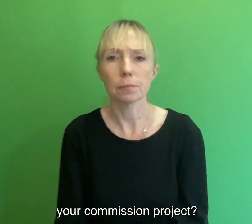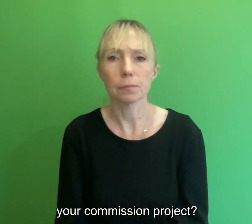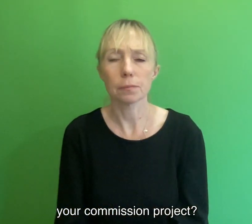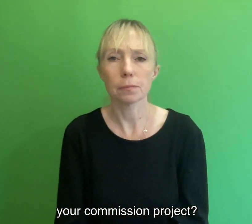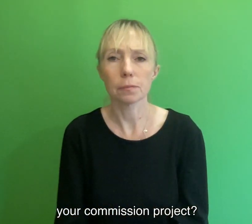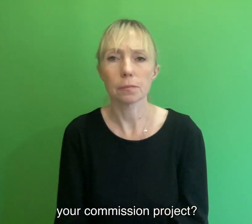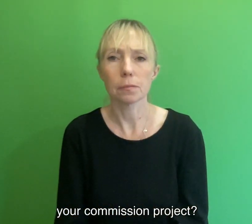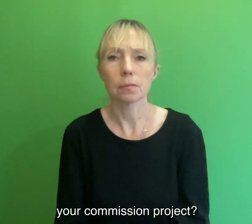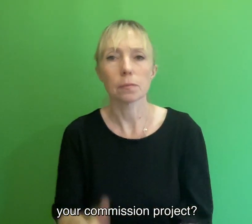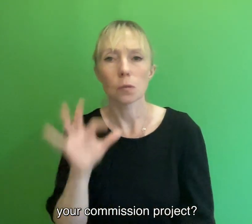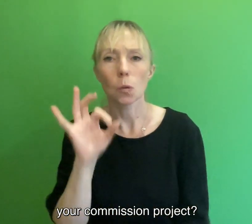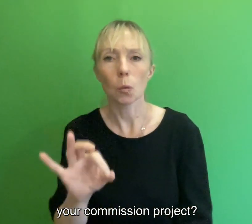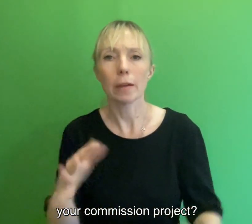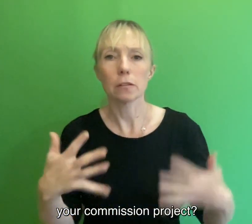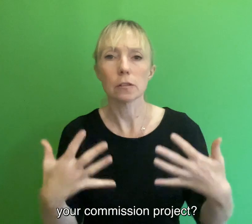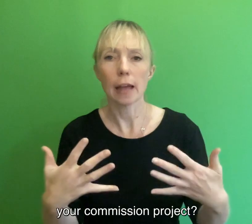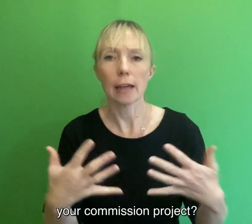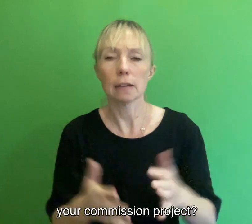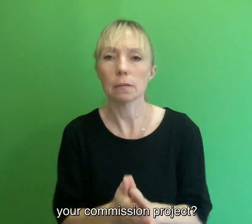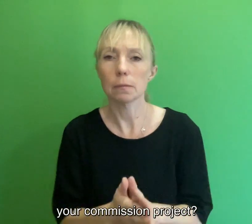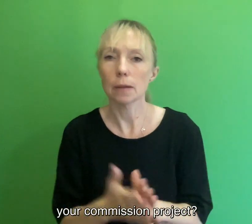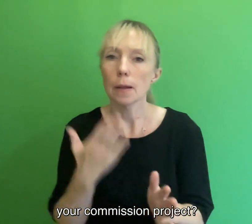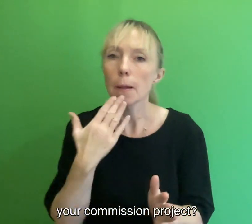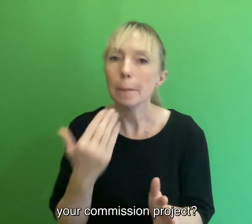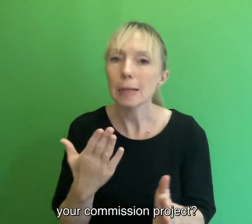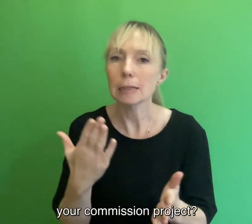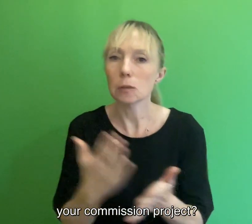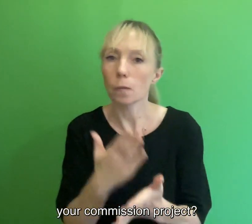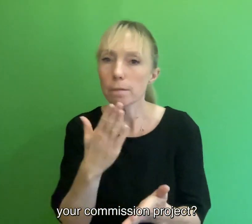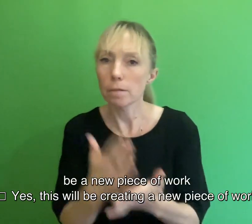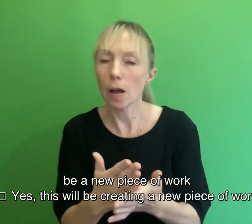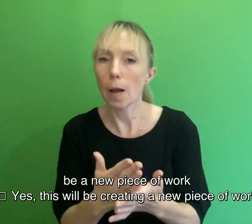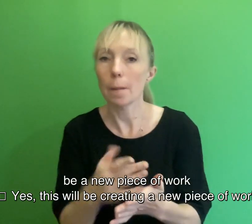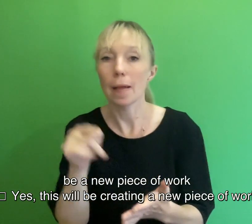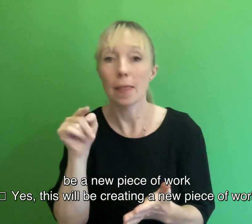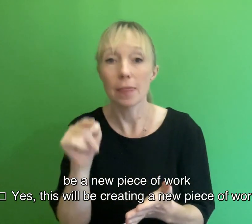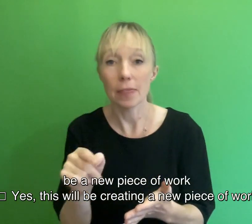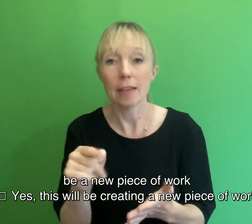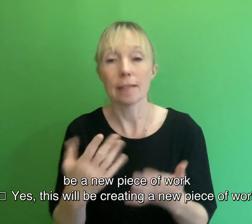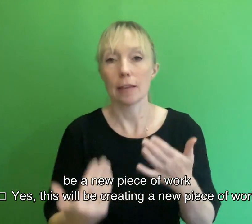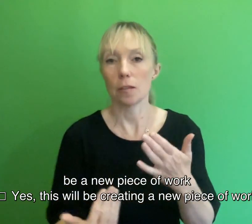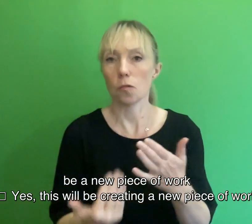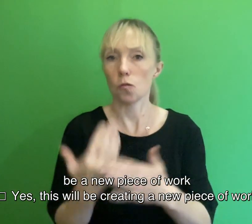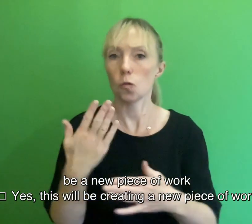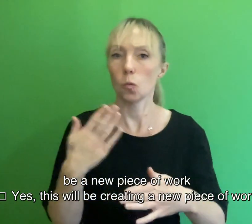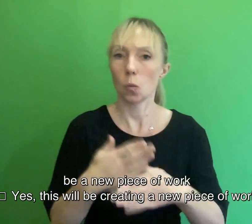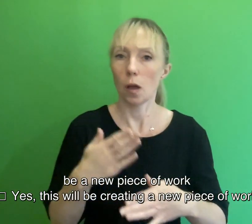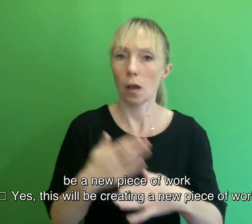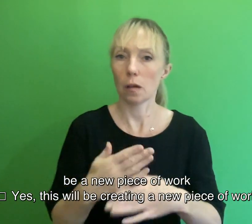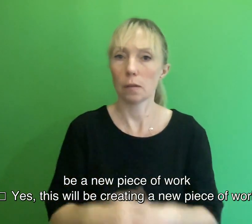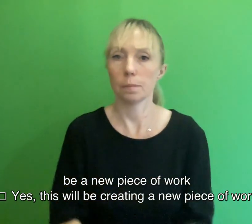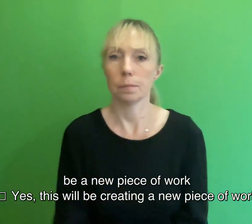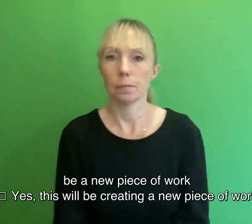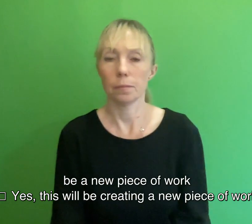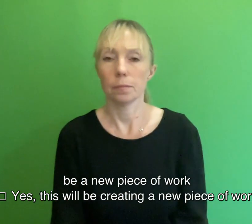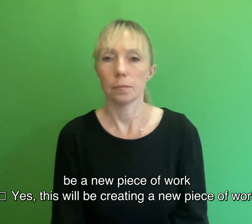Question 10 Please confirm this will be a new piece of work. Option 1